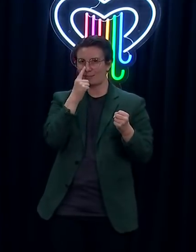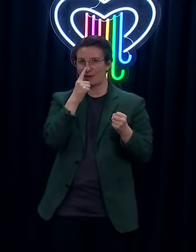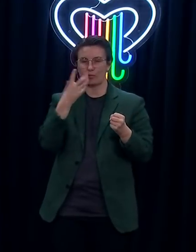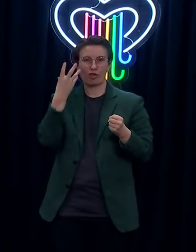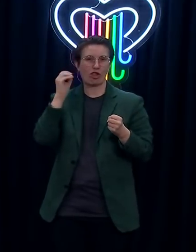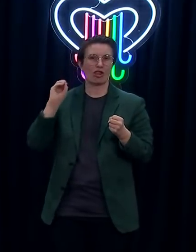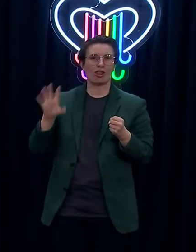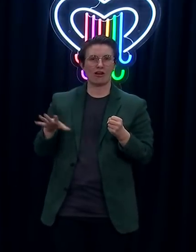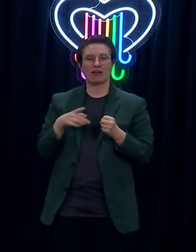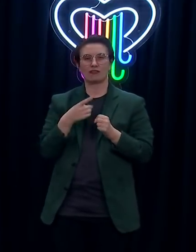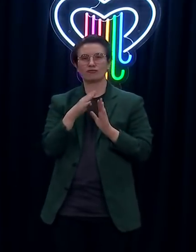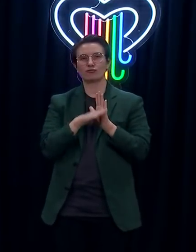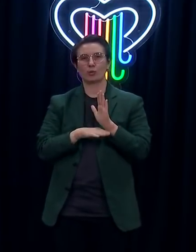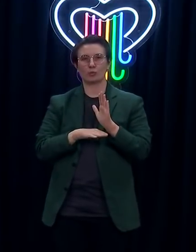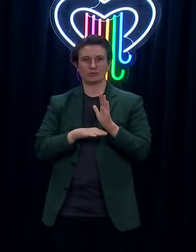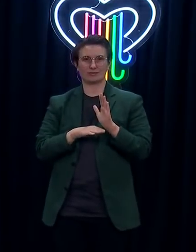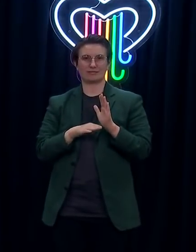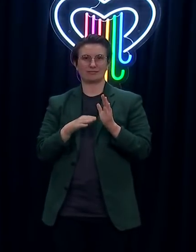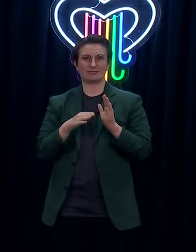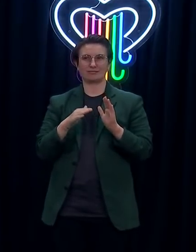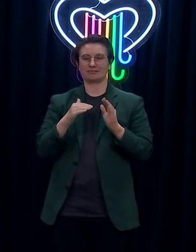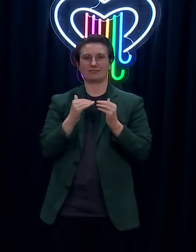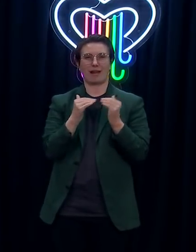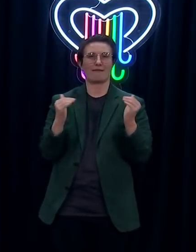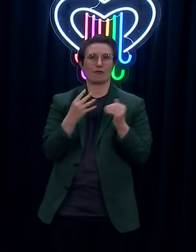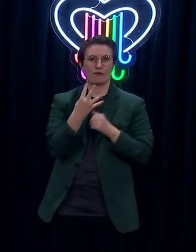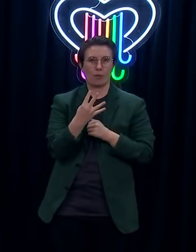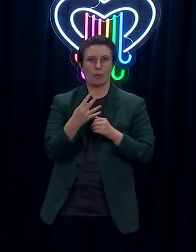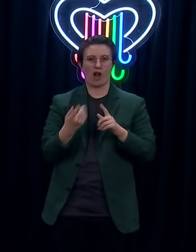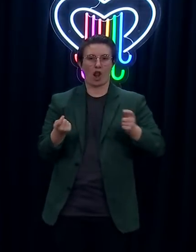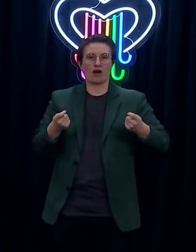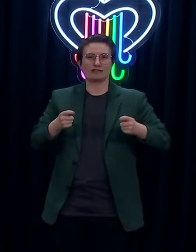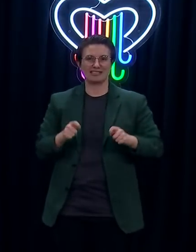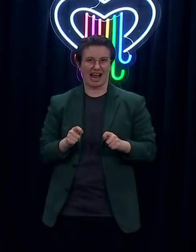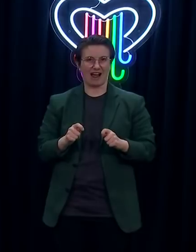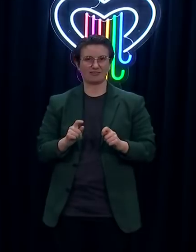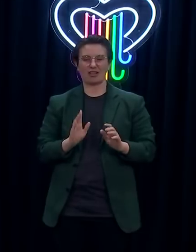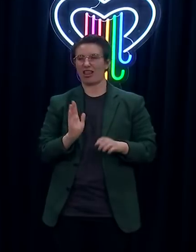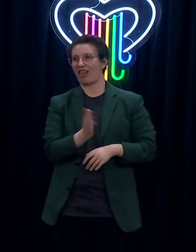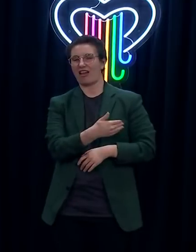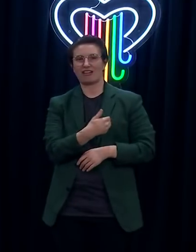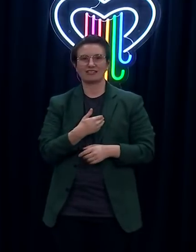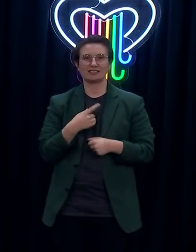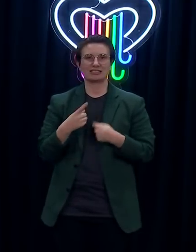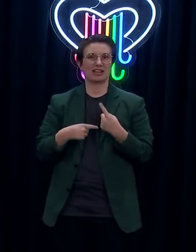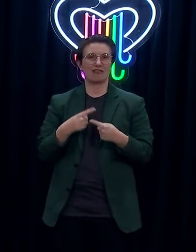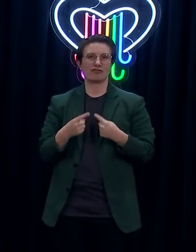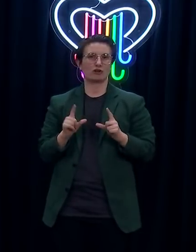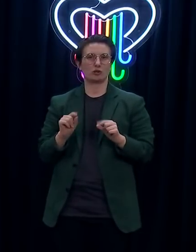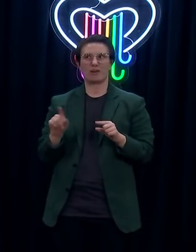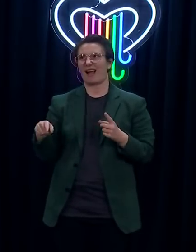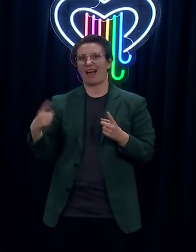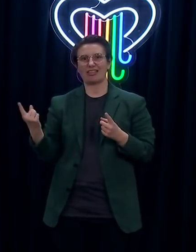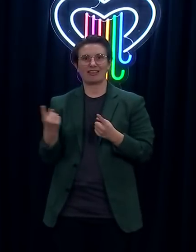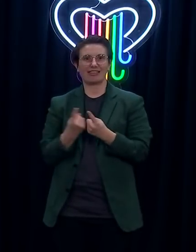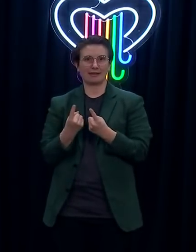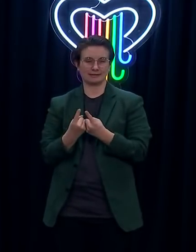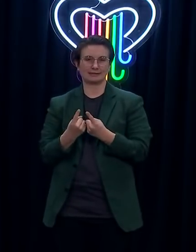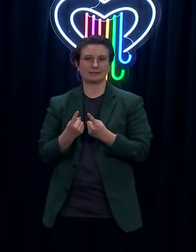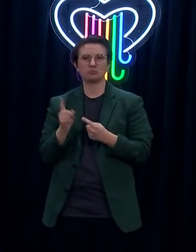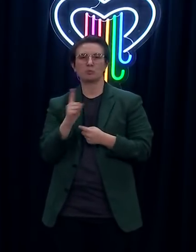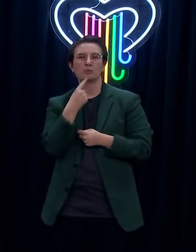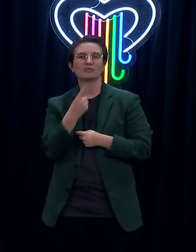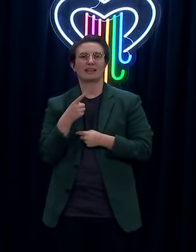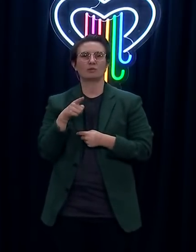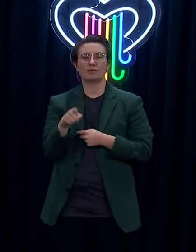who are considering or who are trying to do that? Yeah. You know, I would say think of everybody. Think of the Aucklanders